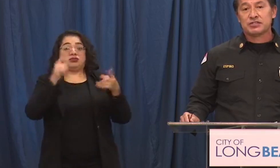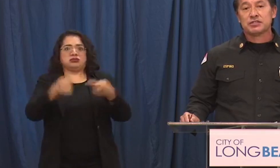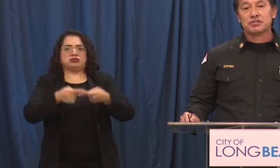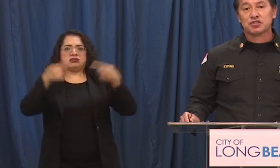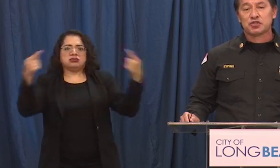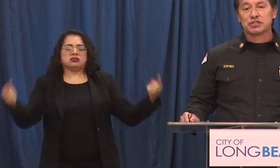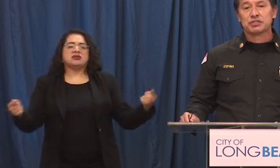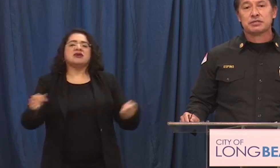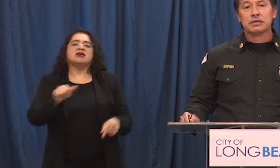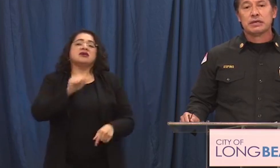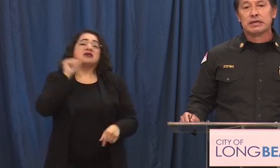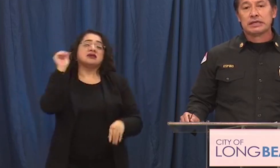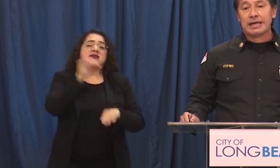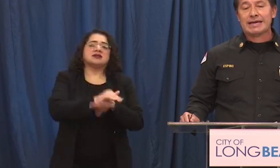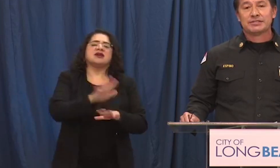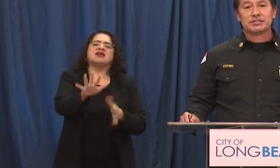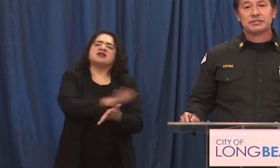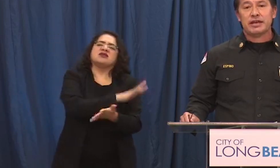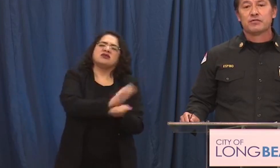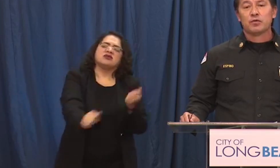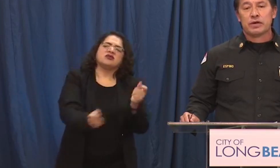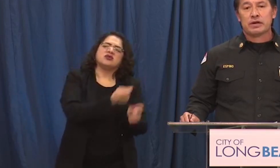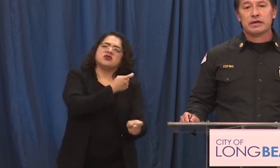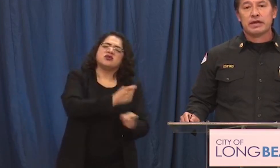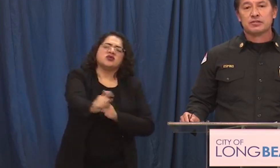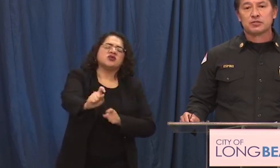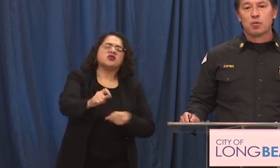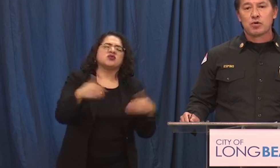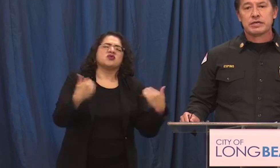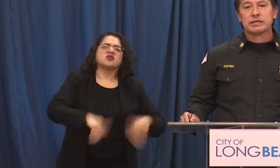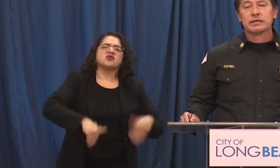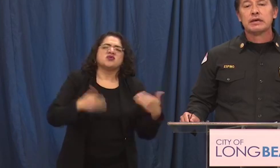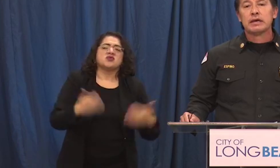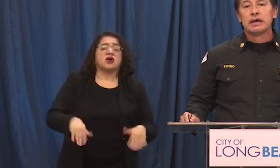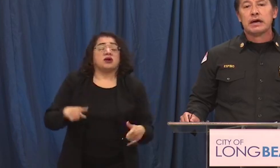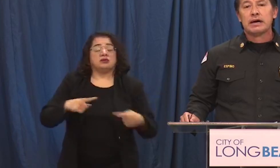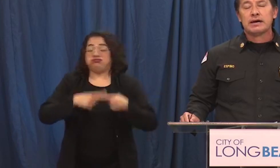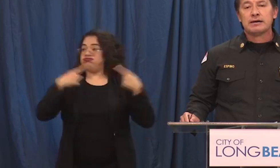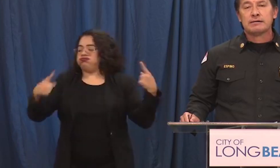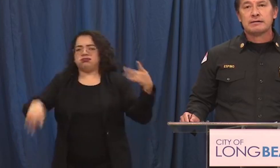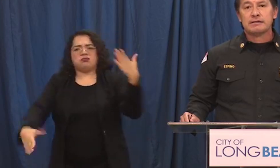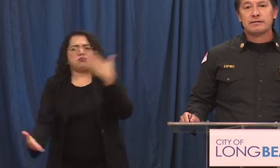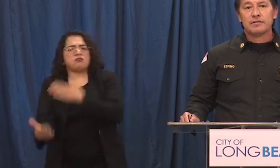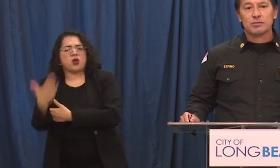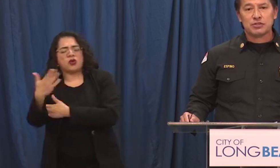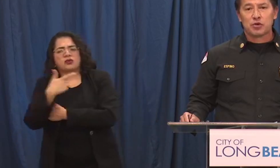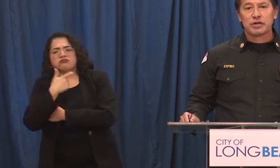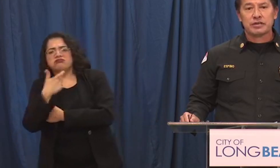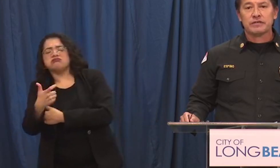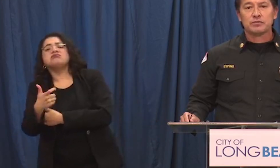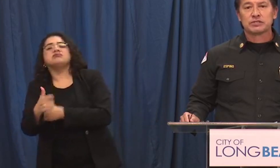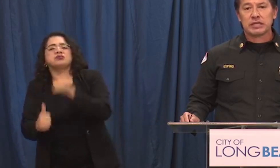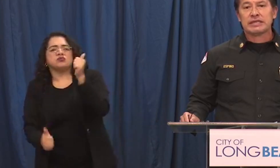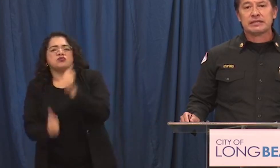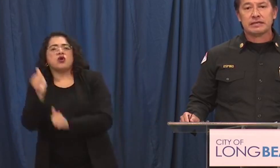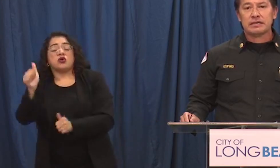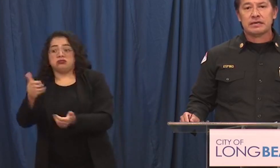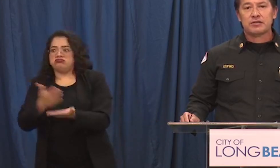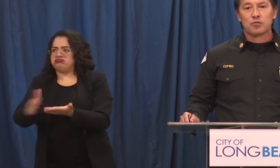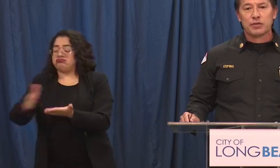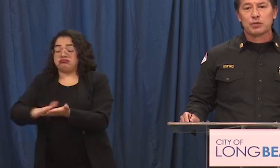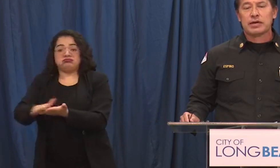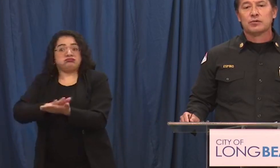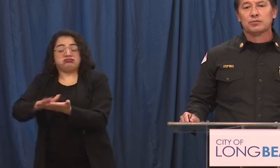devastation and destruction glass everywhere and this morning uh the majority of it was clean